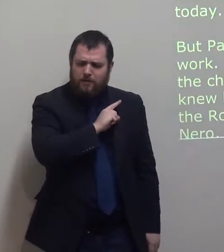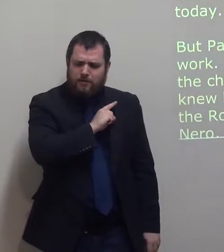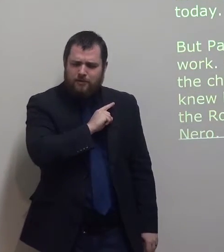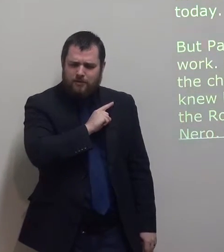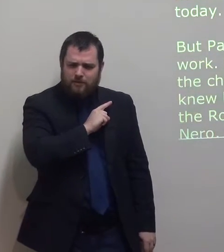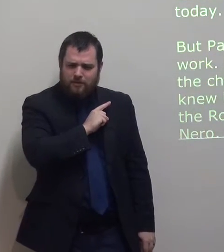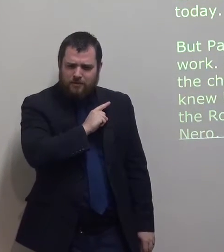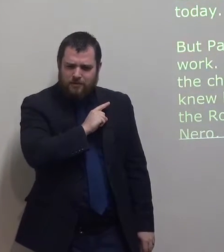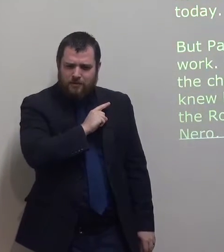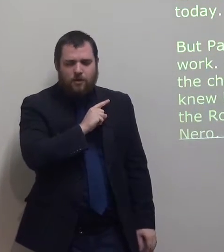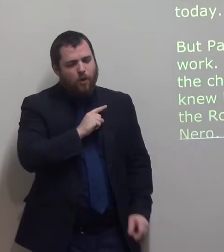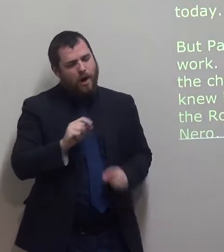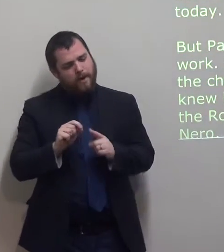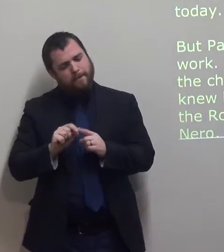Because Paul knew he would die soon.